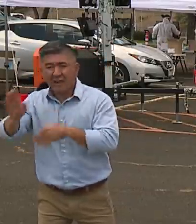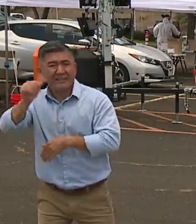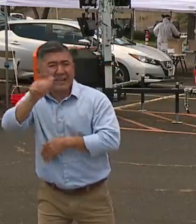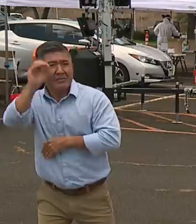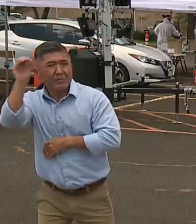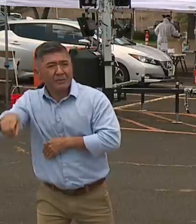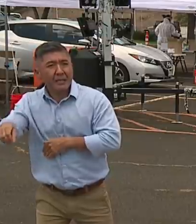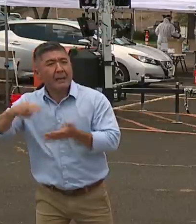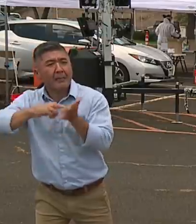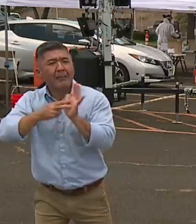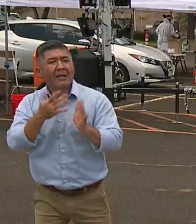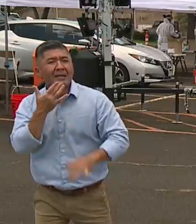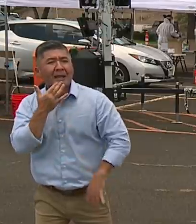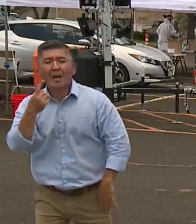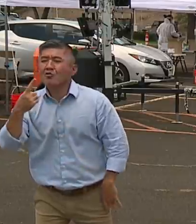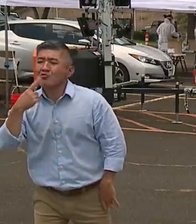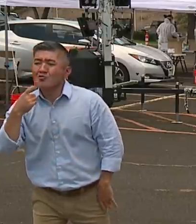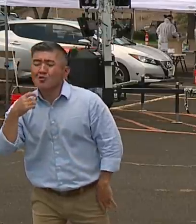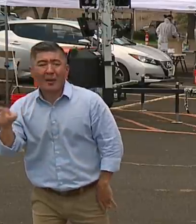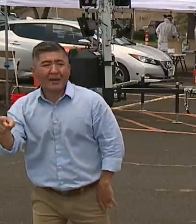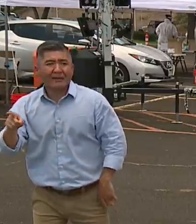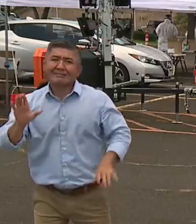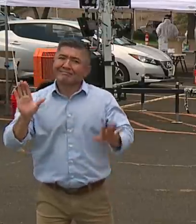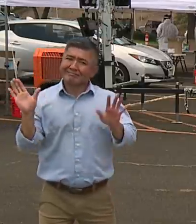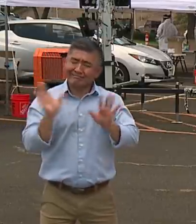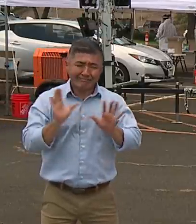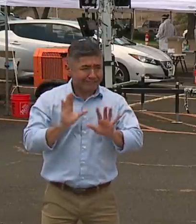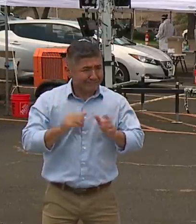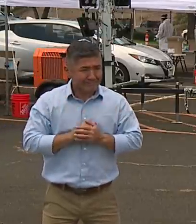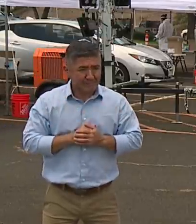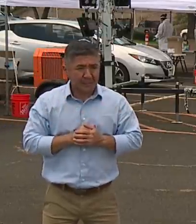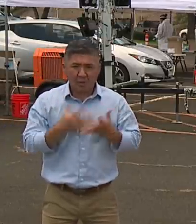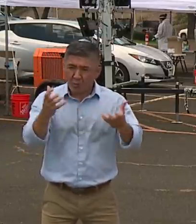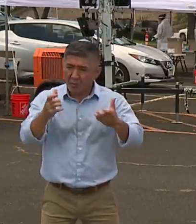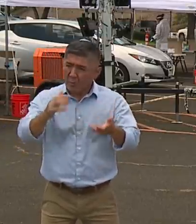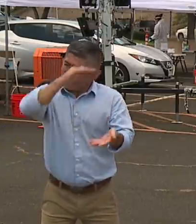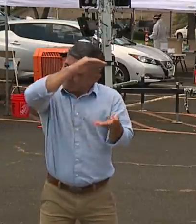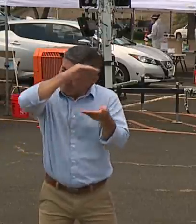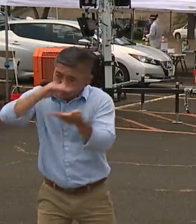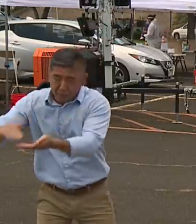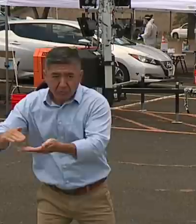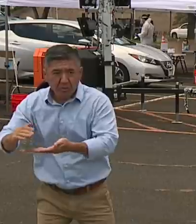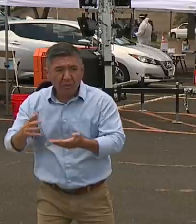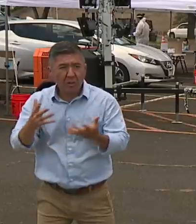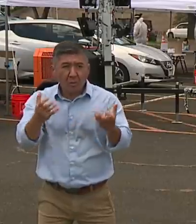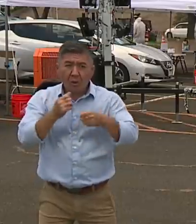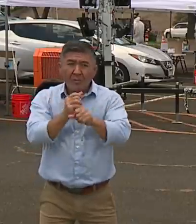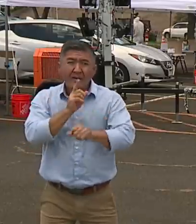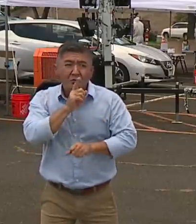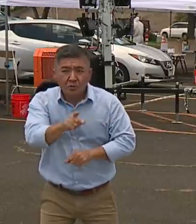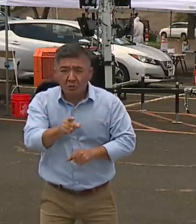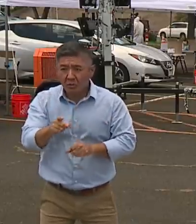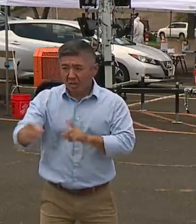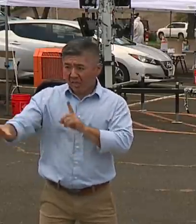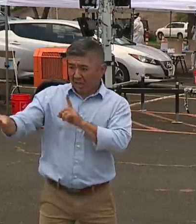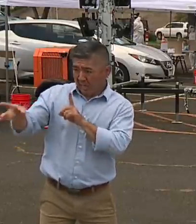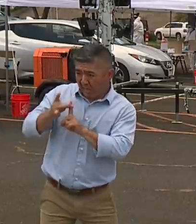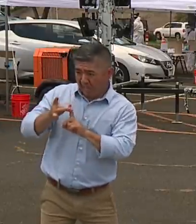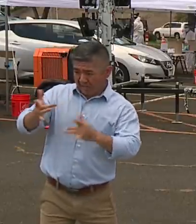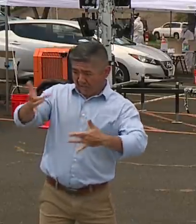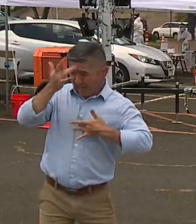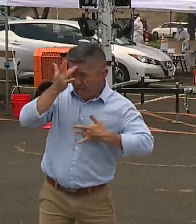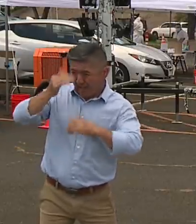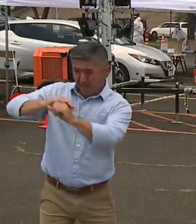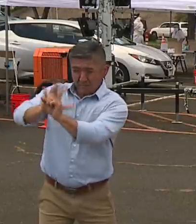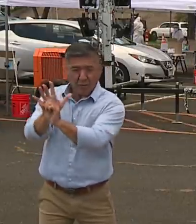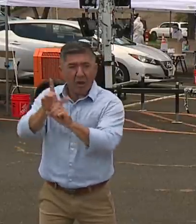health system capacity. We want to make sure people who get sick can get a bed, can get medicine, can get a ventilator if they need it. And